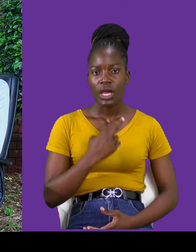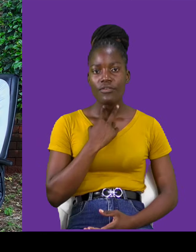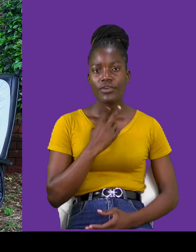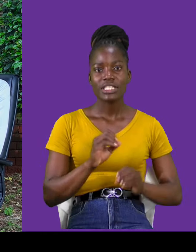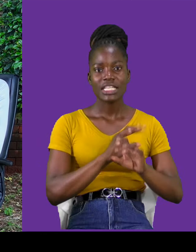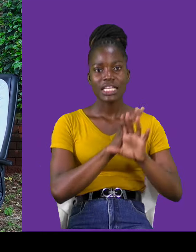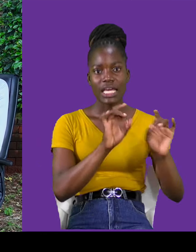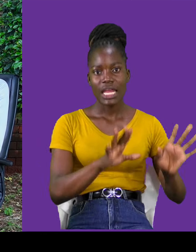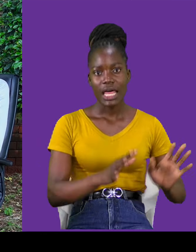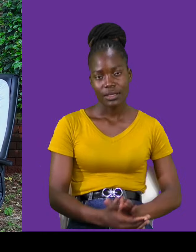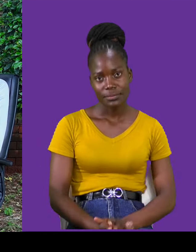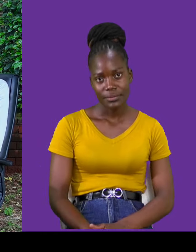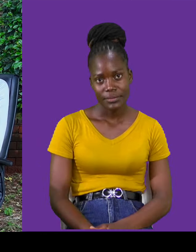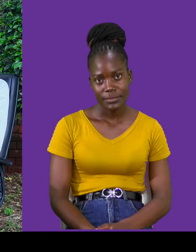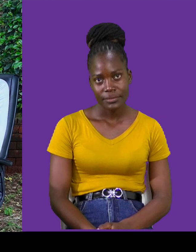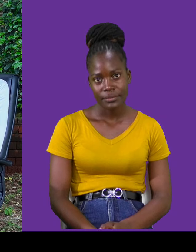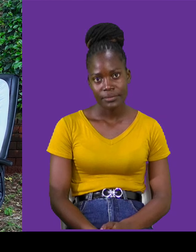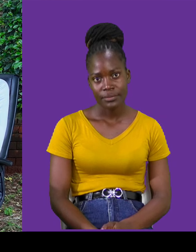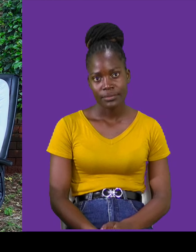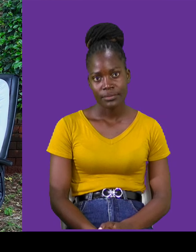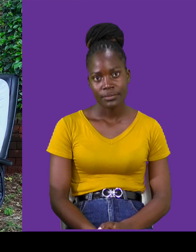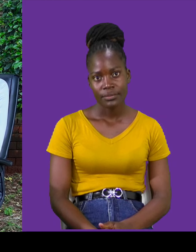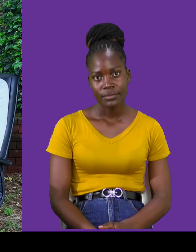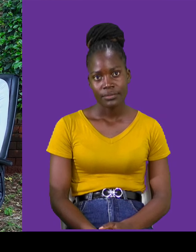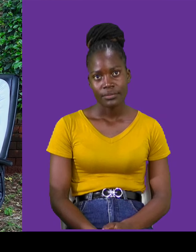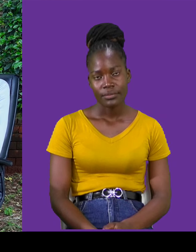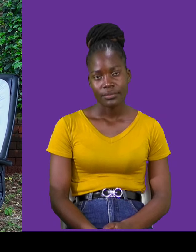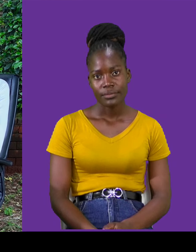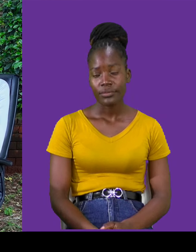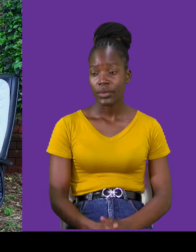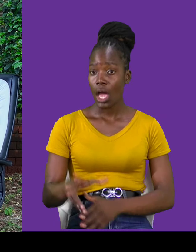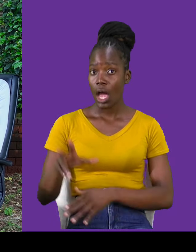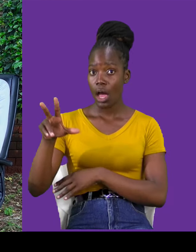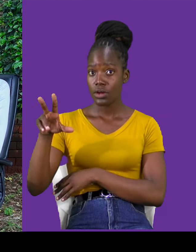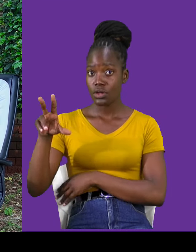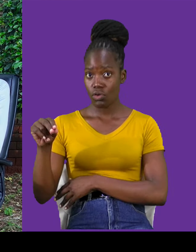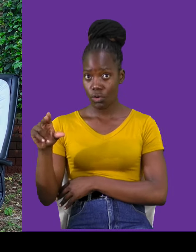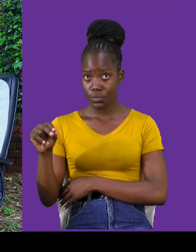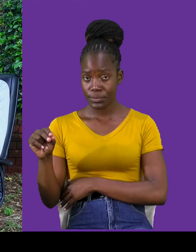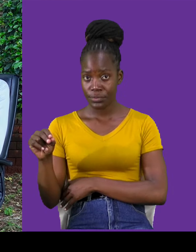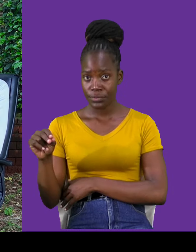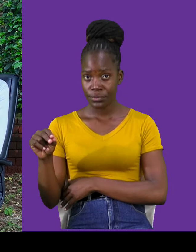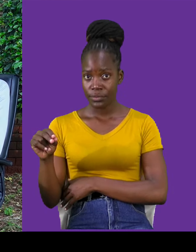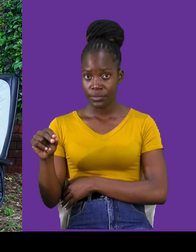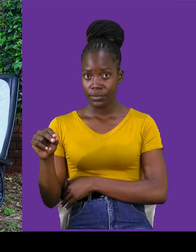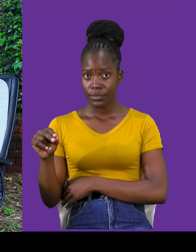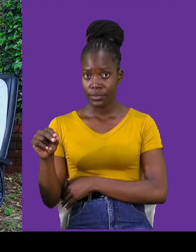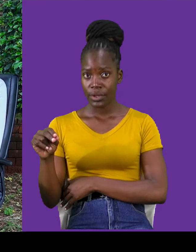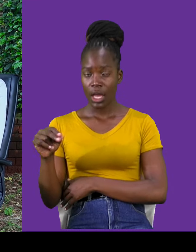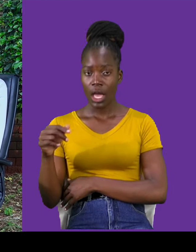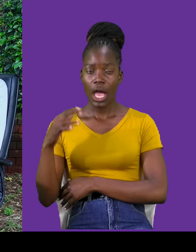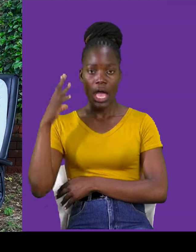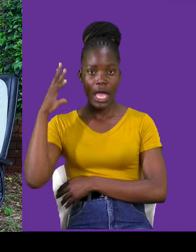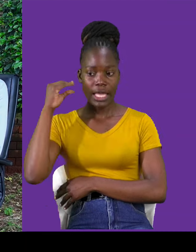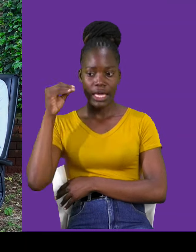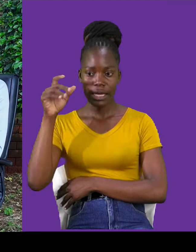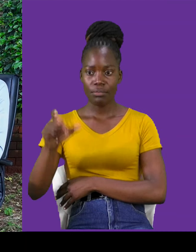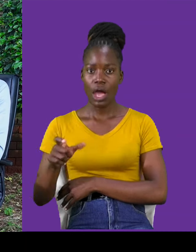a hearing person who is interested? No, actually, it's vice versa. A hearing person who wants to approach a deaf